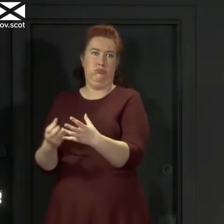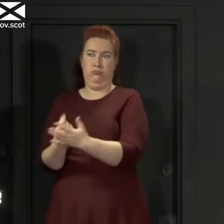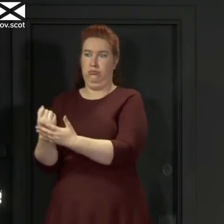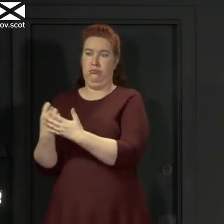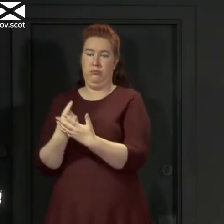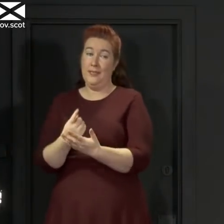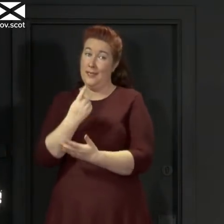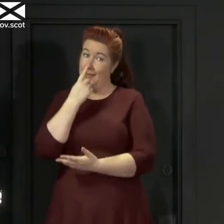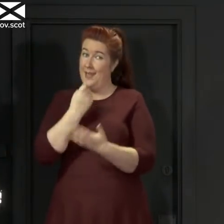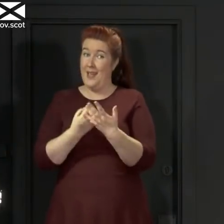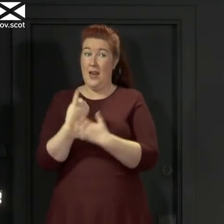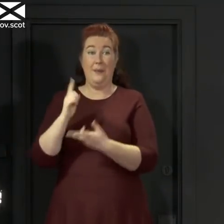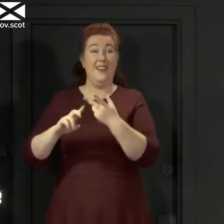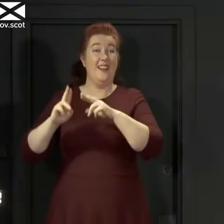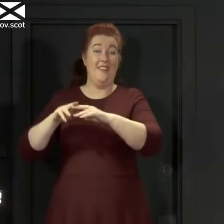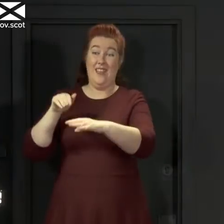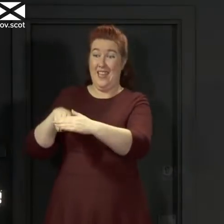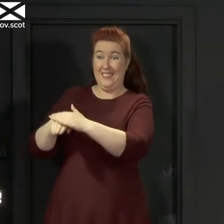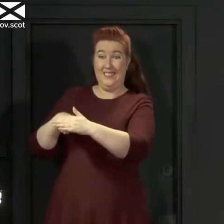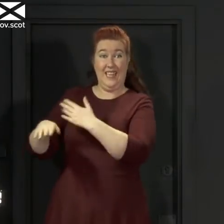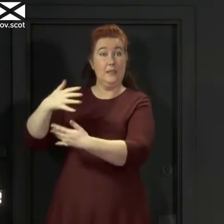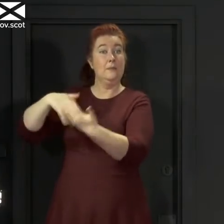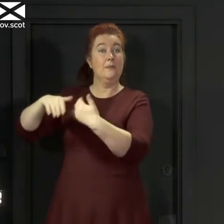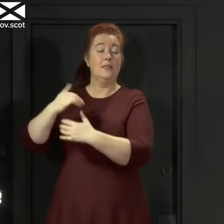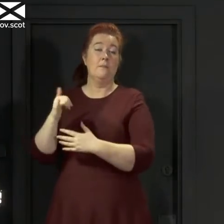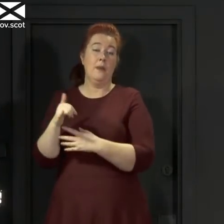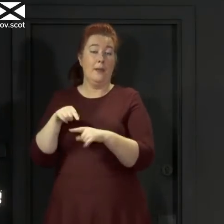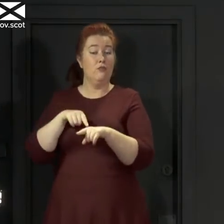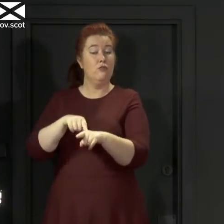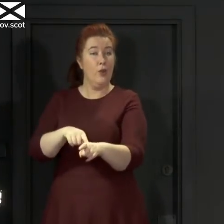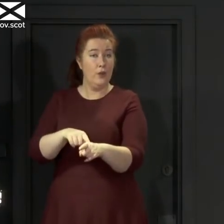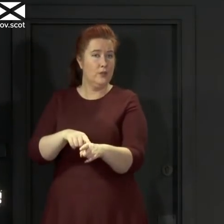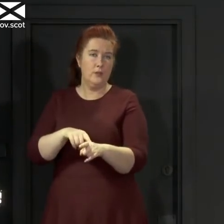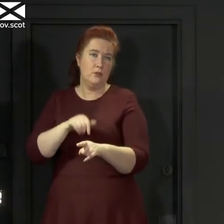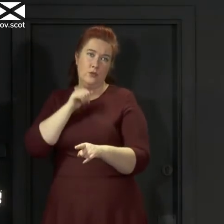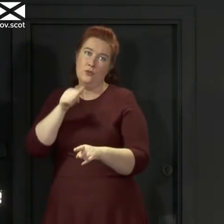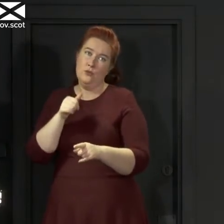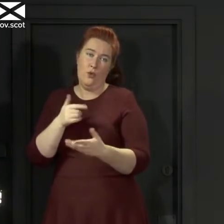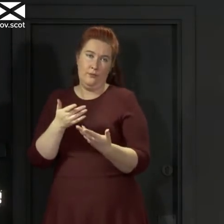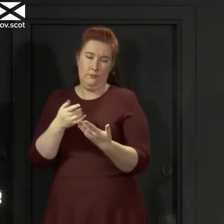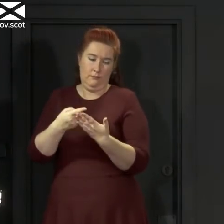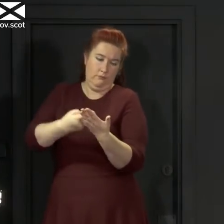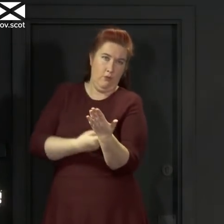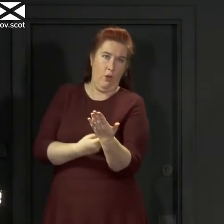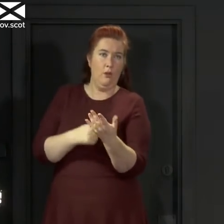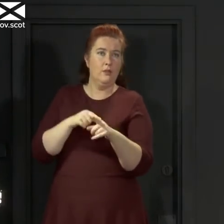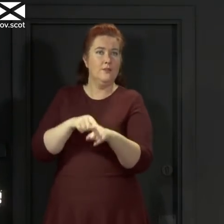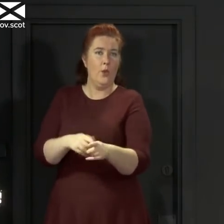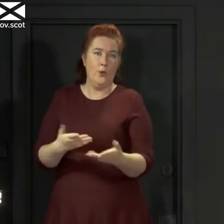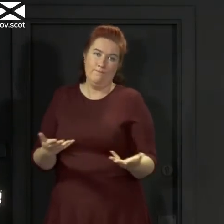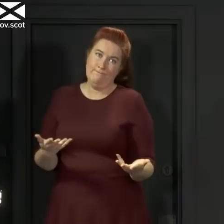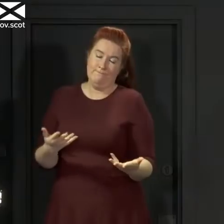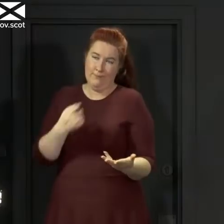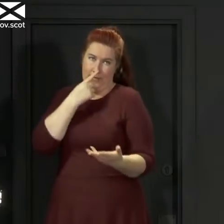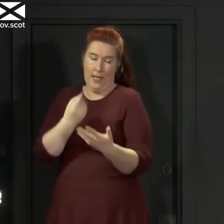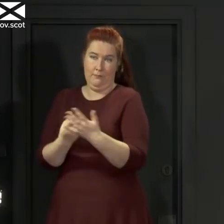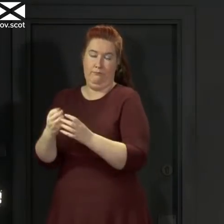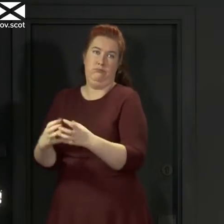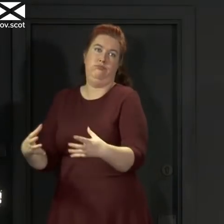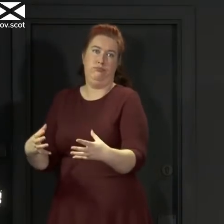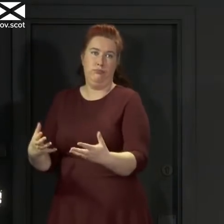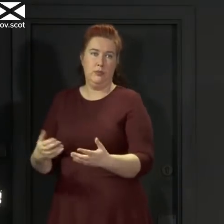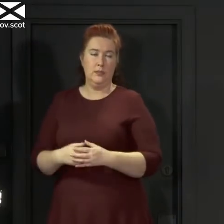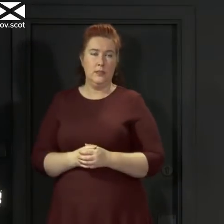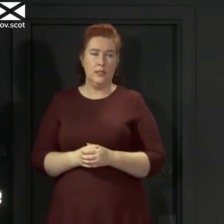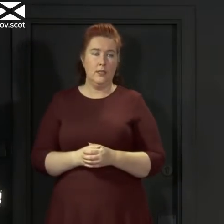when people are mixing indoors and when guidance is perhaps not being rigorously followed. At a time when the virus is picking up